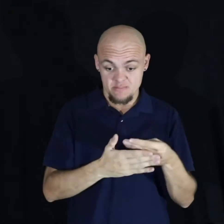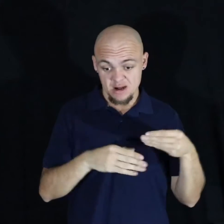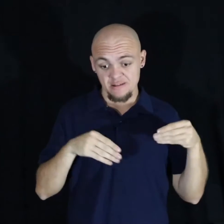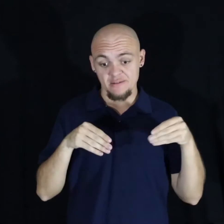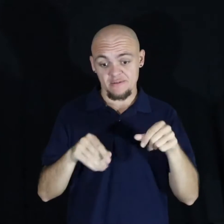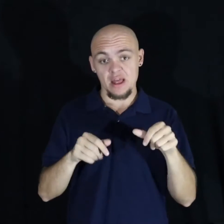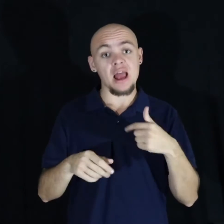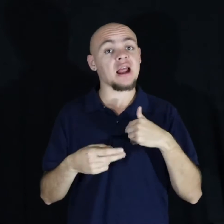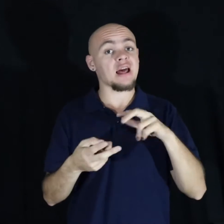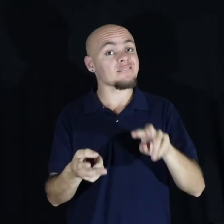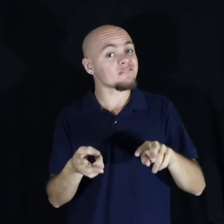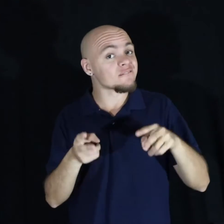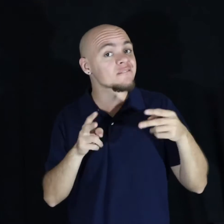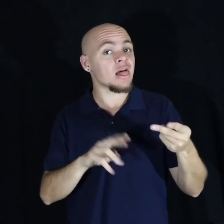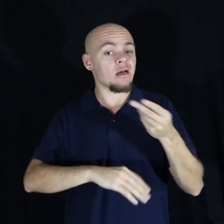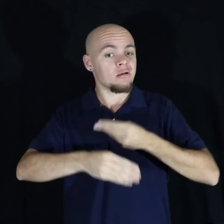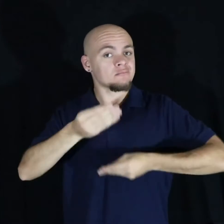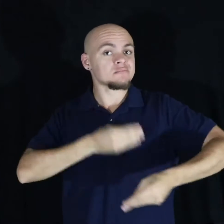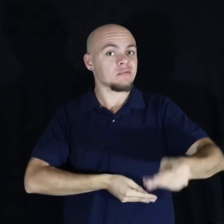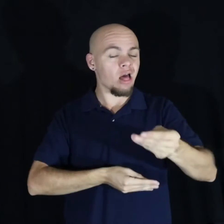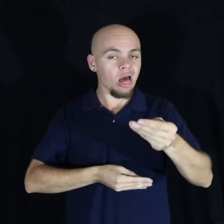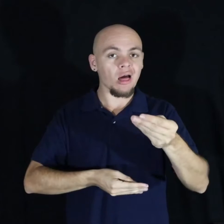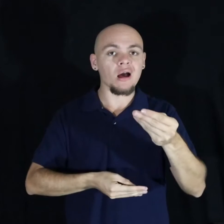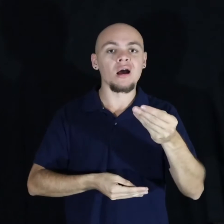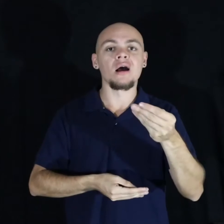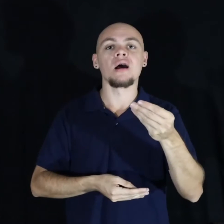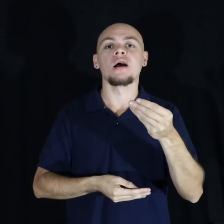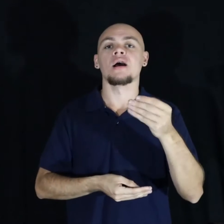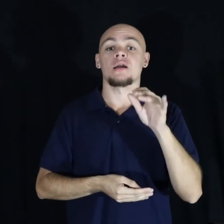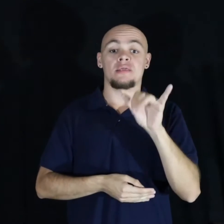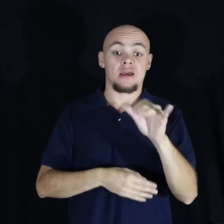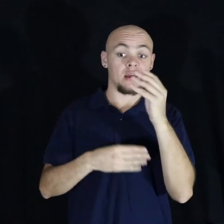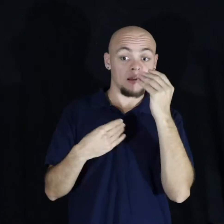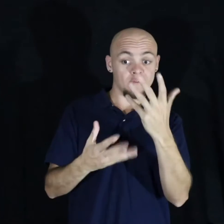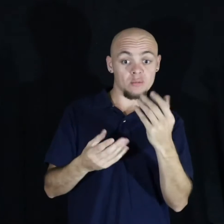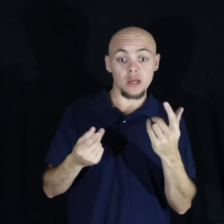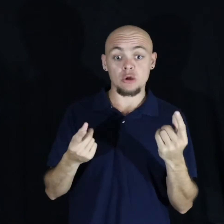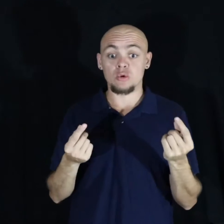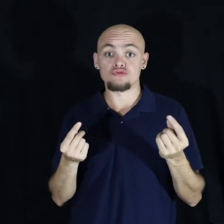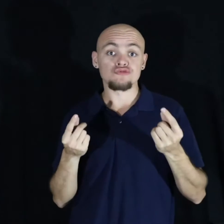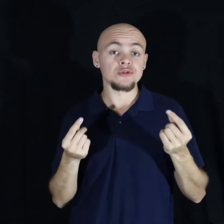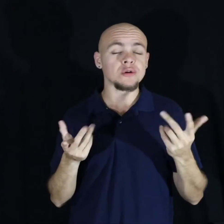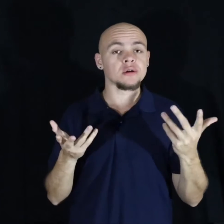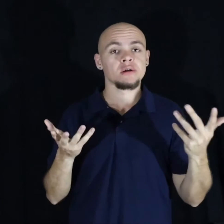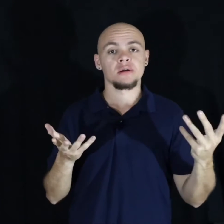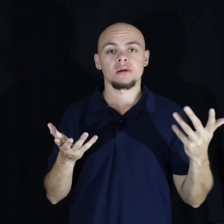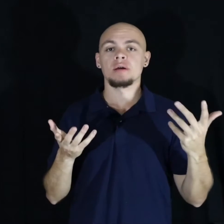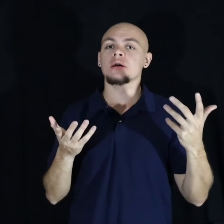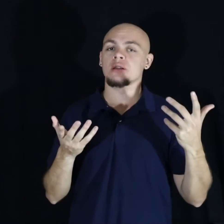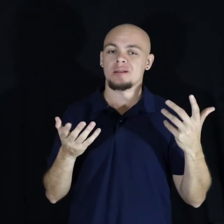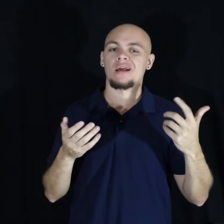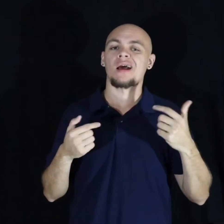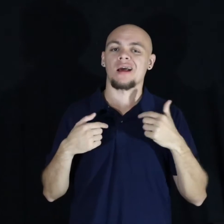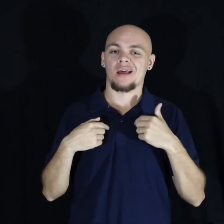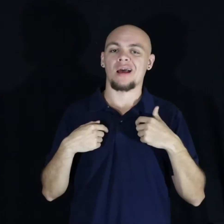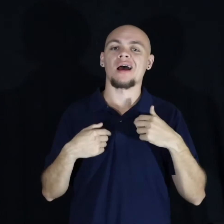flipped it. Got it. And after I got that information, what did I do? I executed.